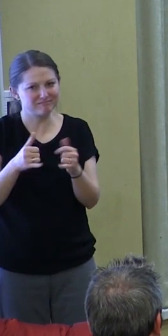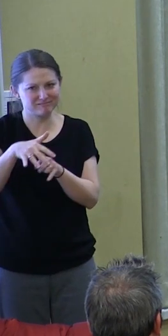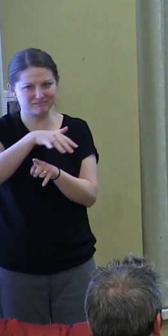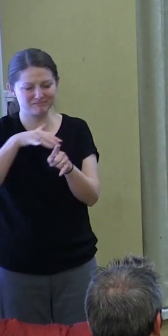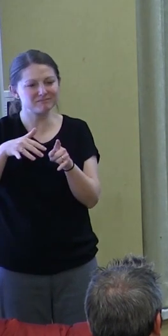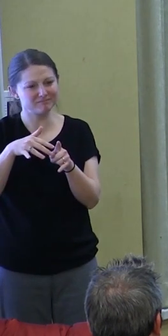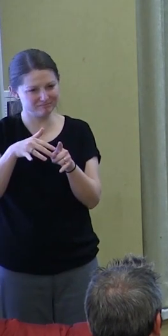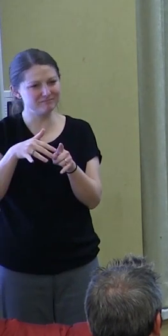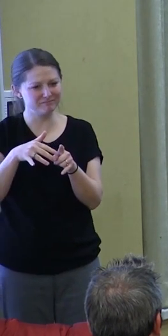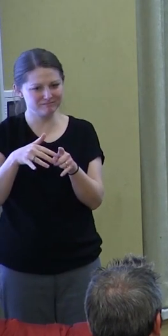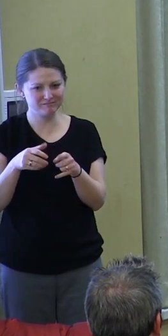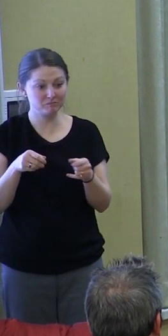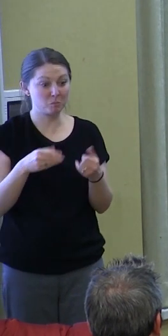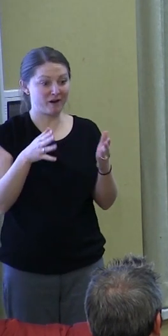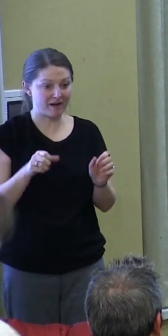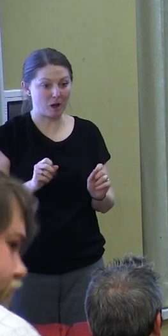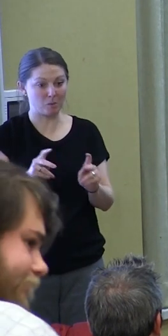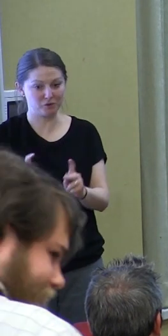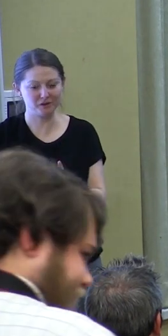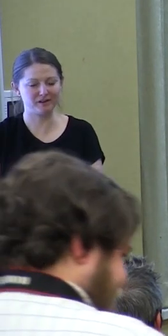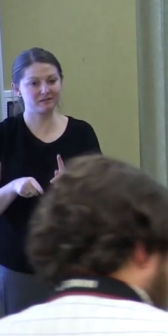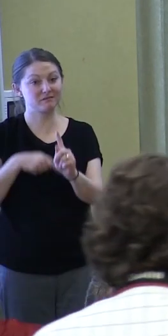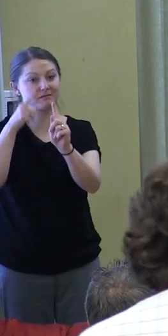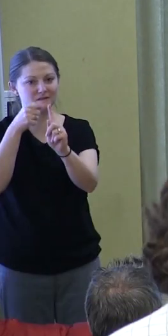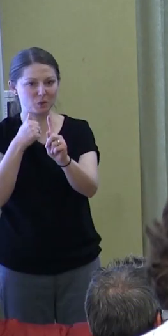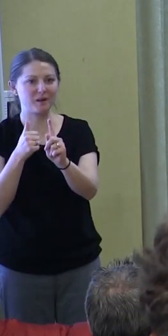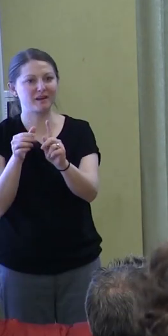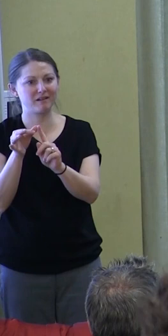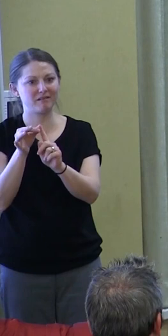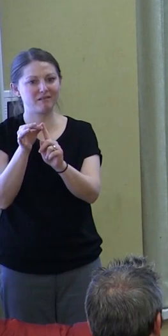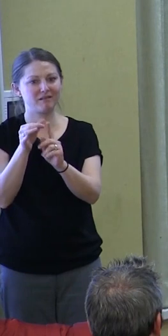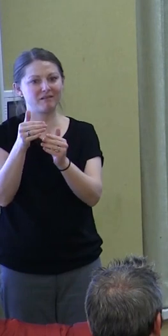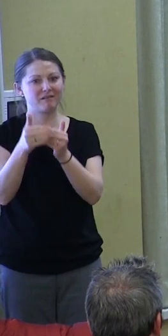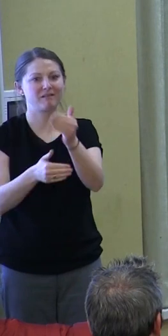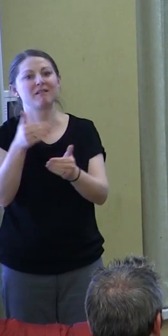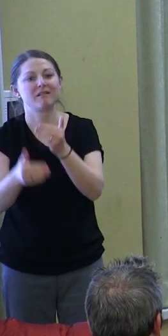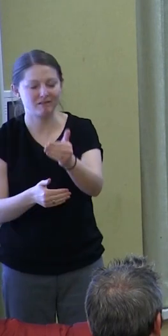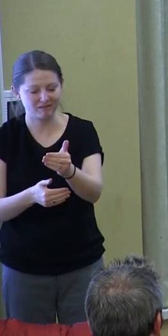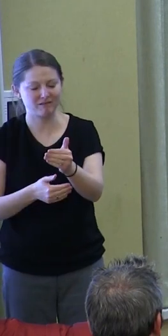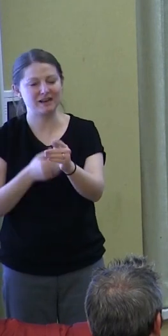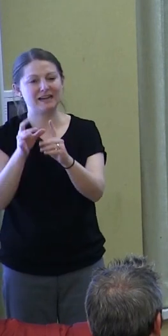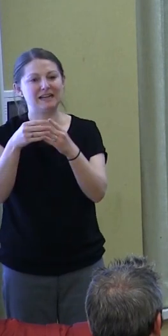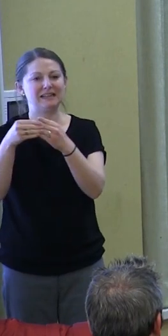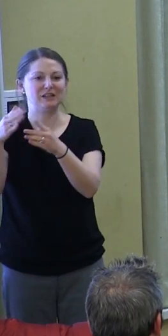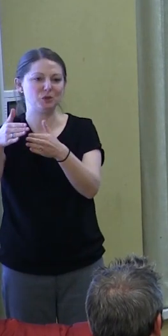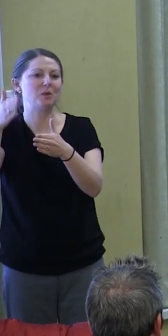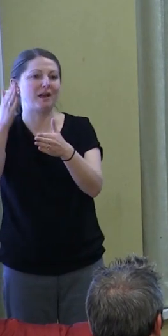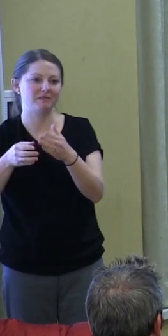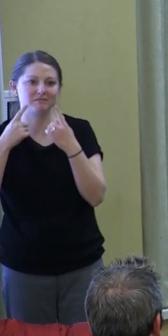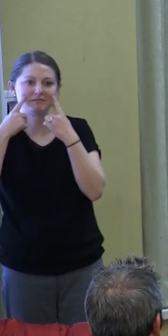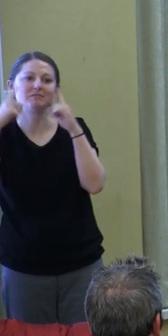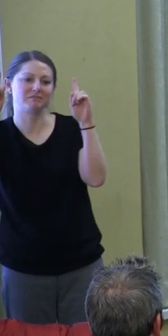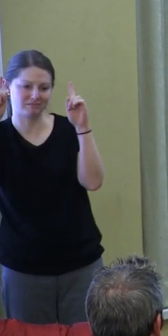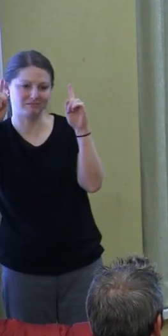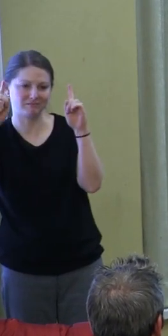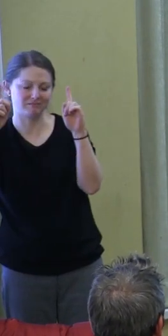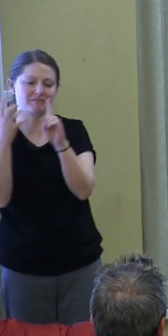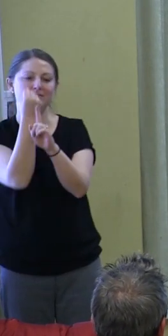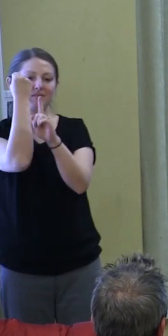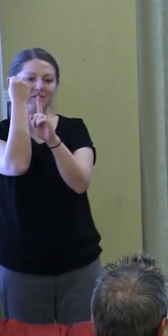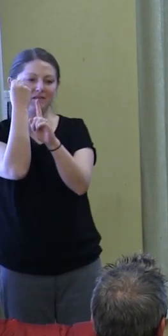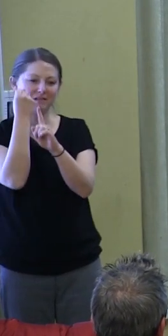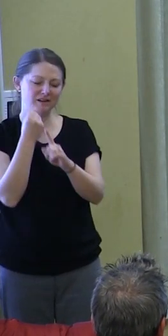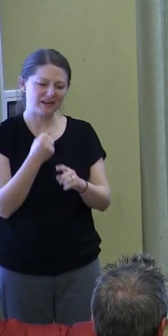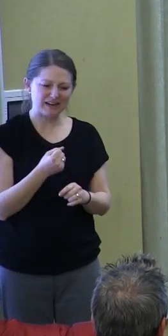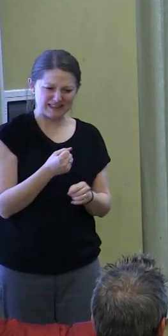they present so that we can move forward toward that desired alternative. So each one of those little